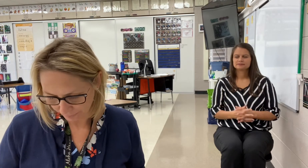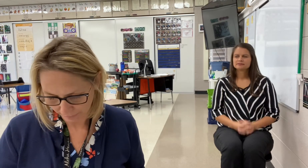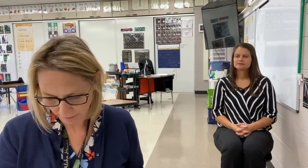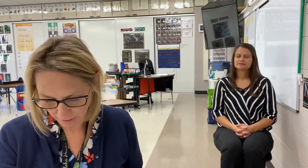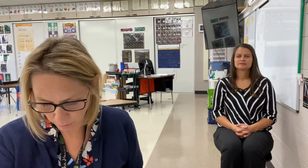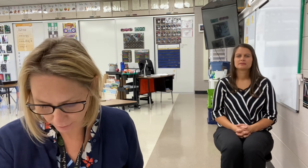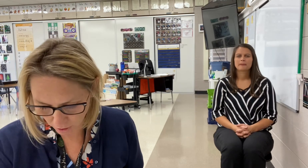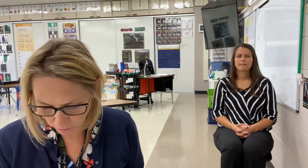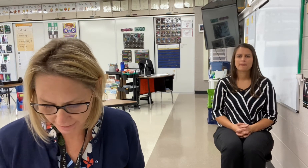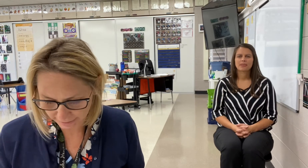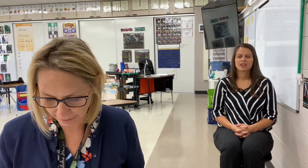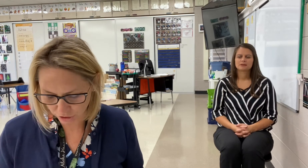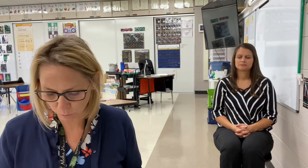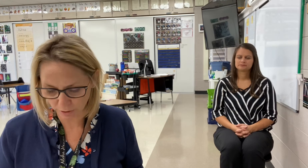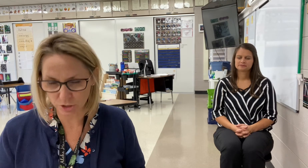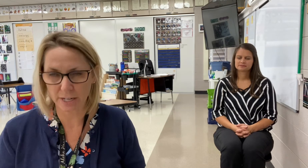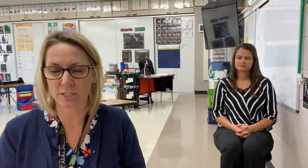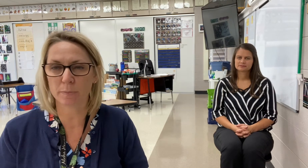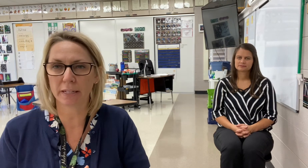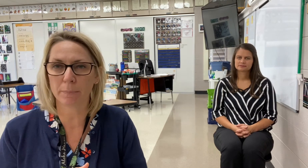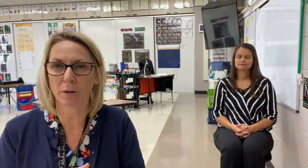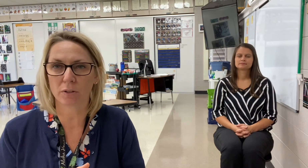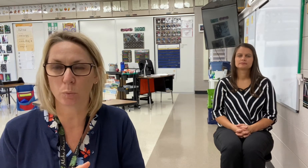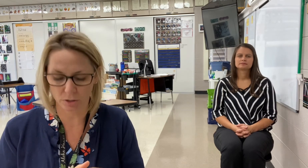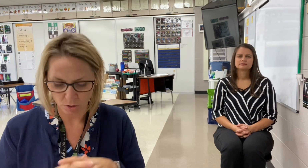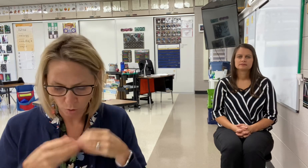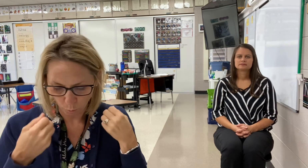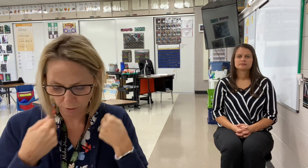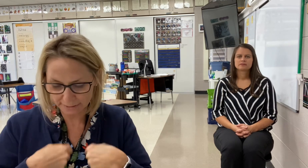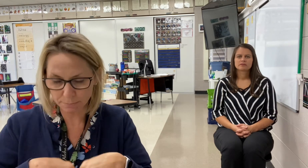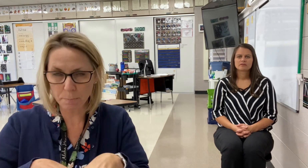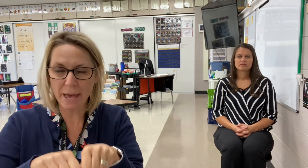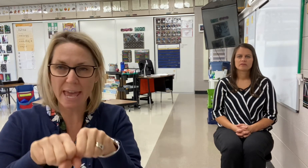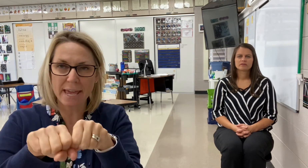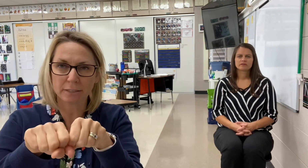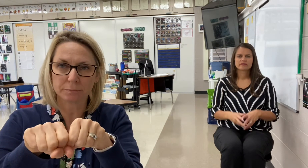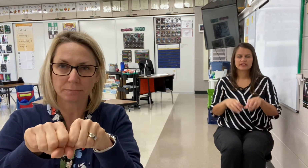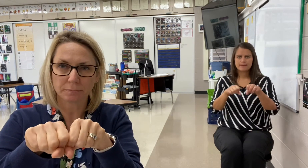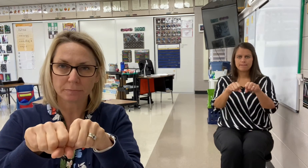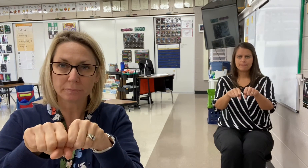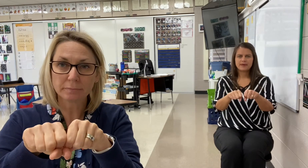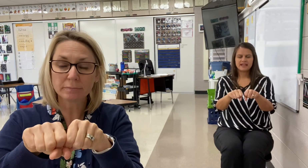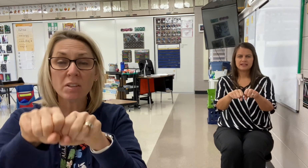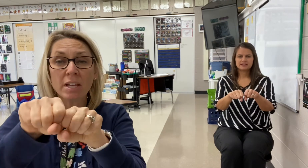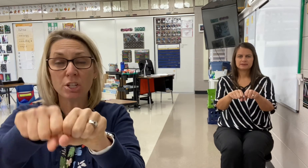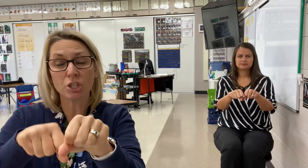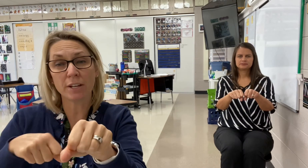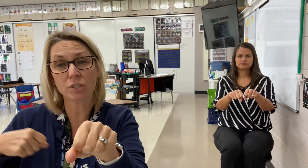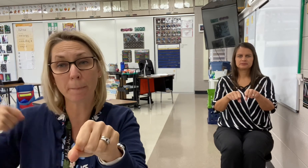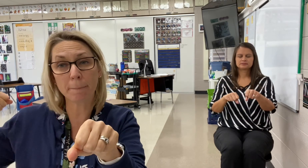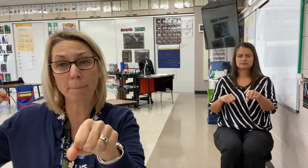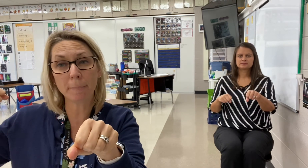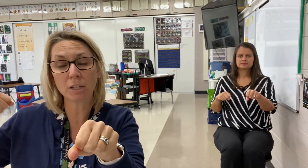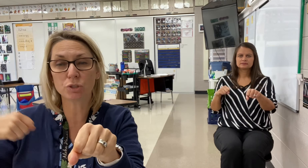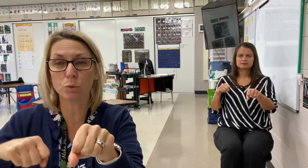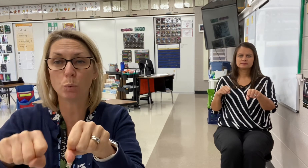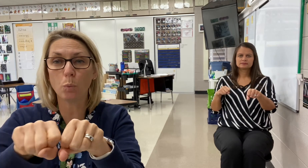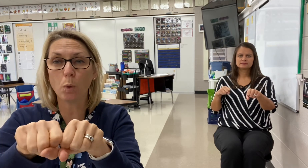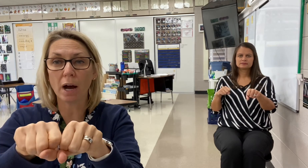Here we go. Last section. We're going to change the beginning part of the word. Word is may. May. Change m to wuh